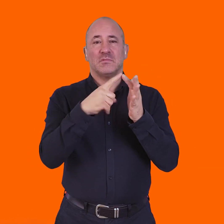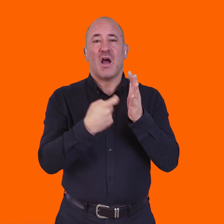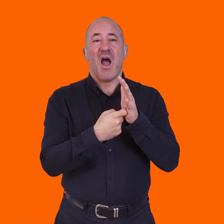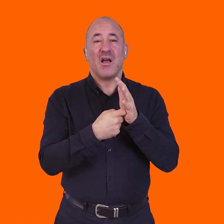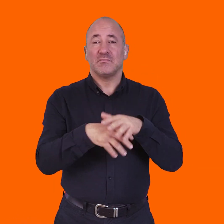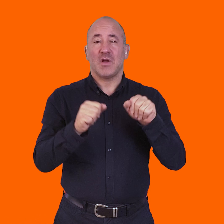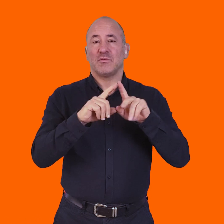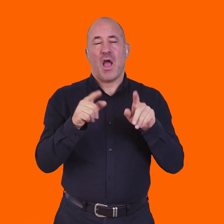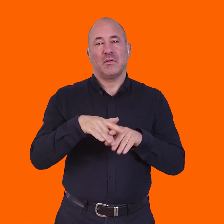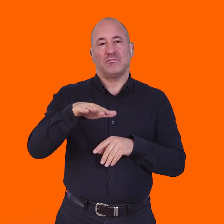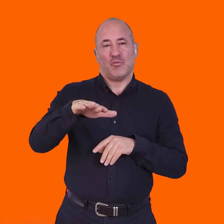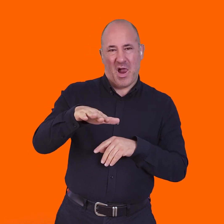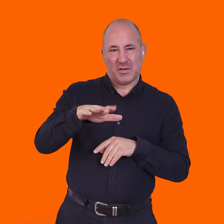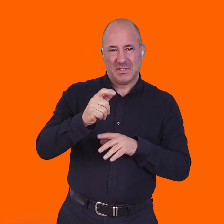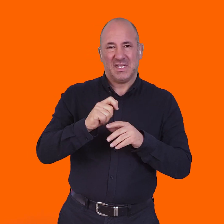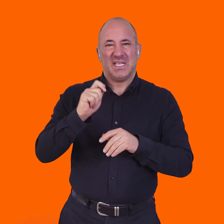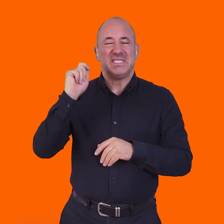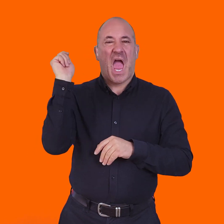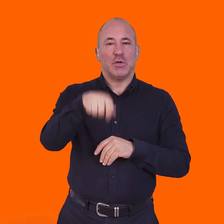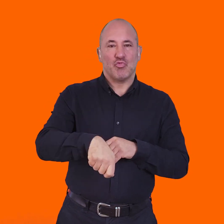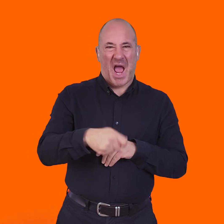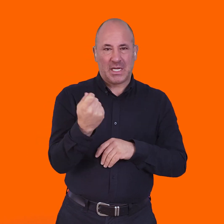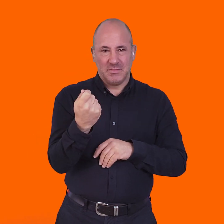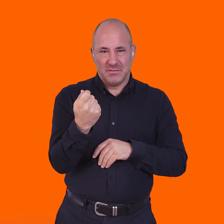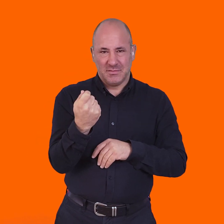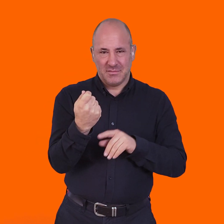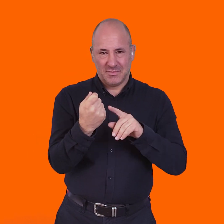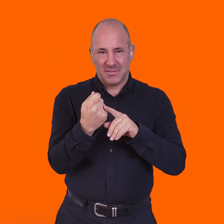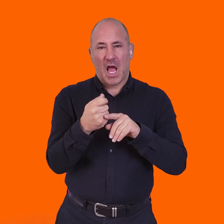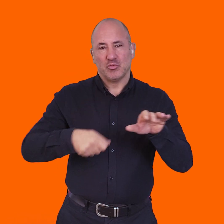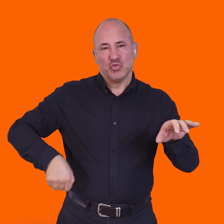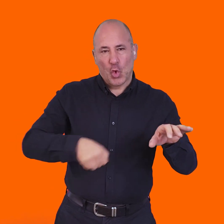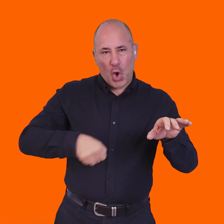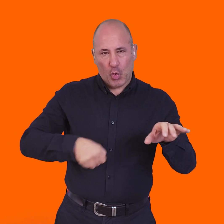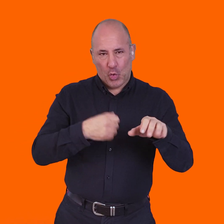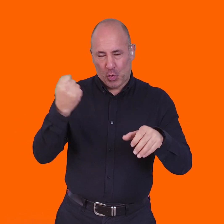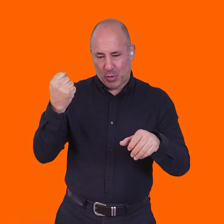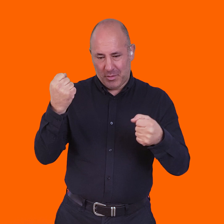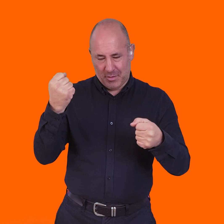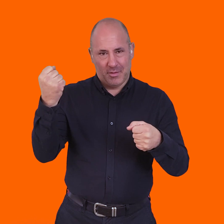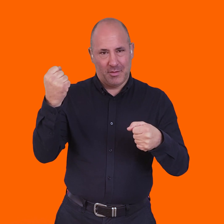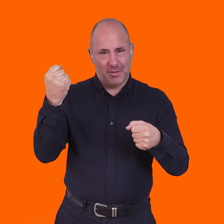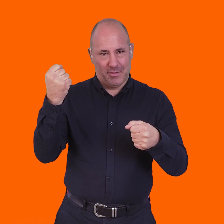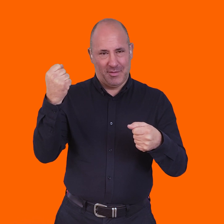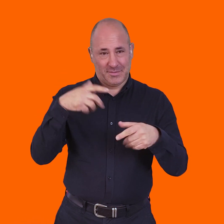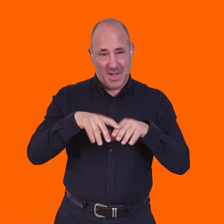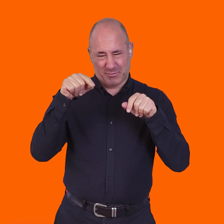in the way a guitar responds. So, the Kellycaster started off, really,